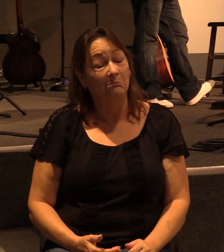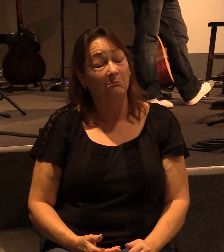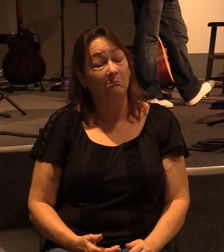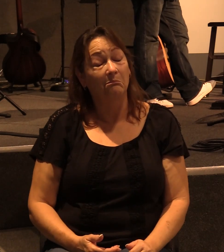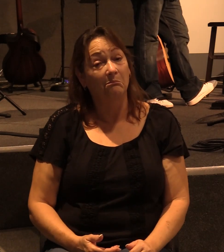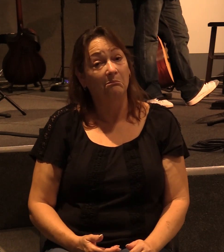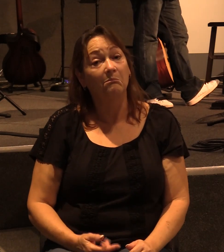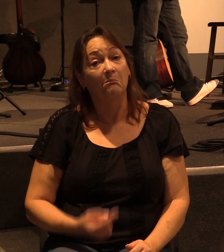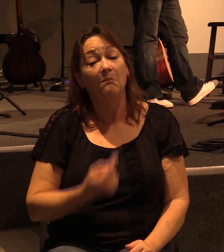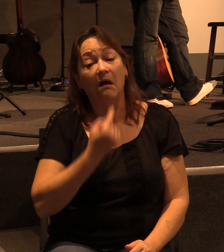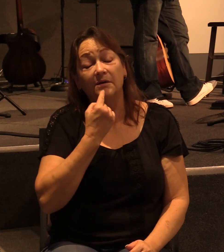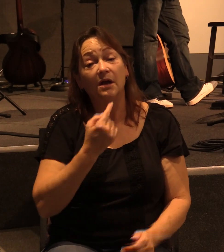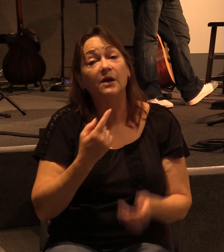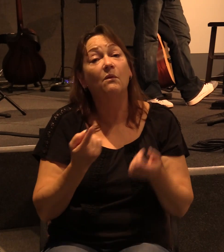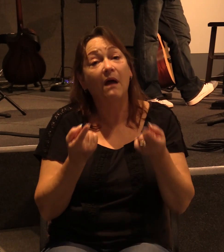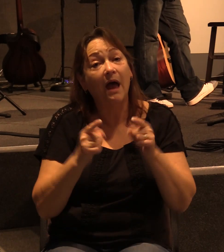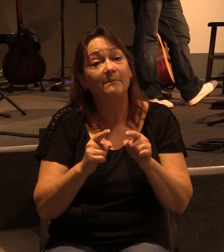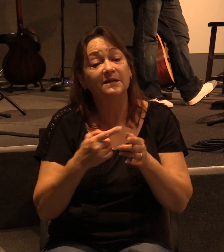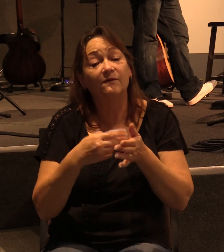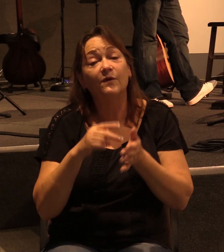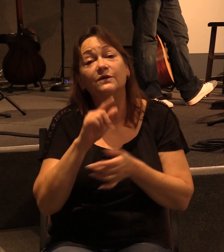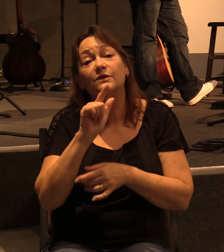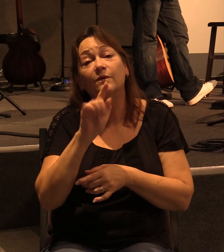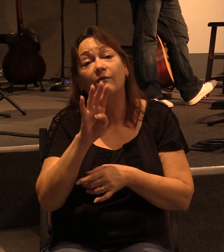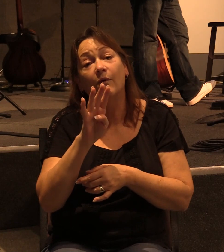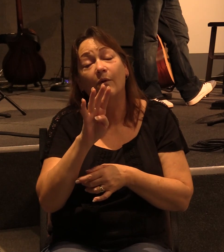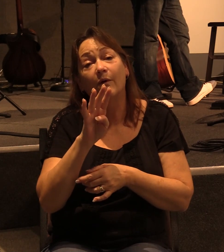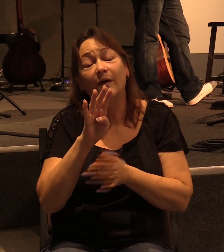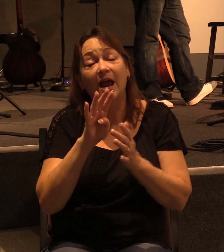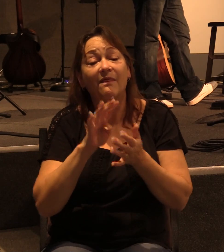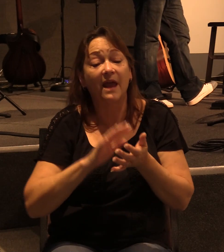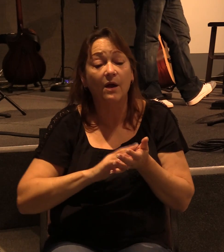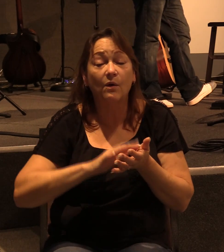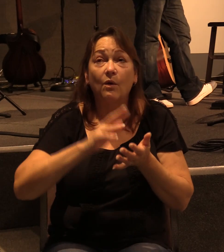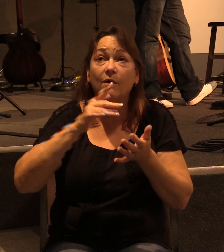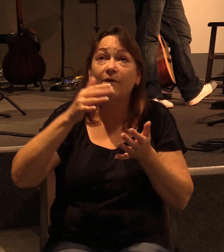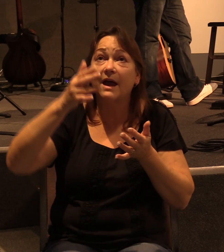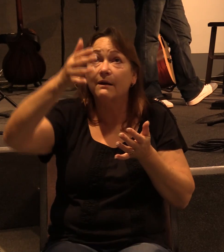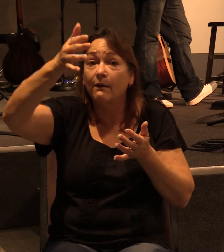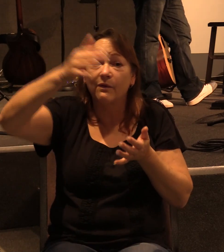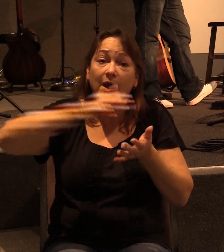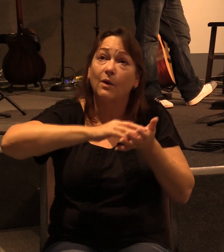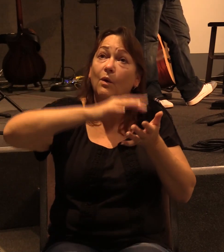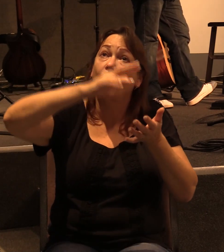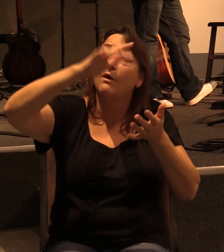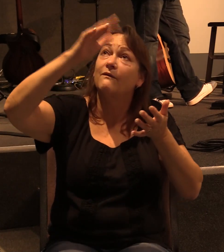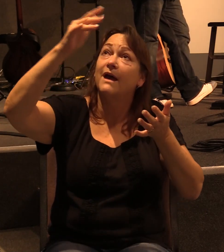I'll tell you what happens. Verse 24. And they glorified God in me.